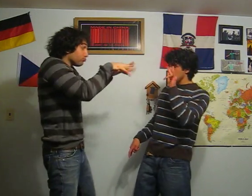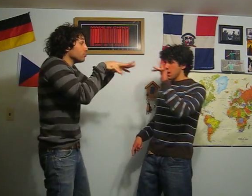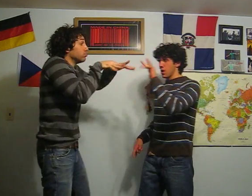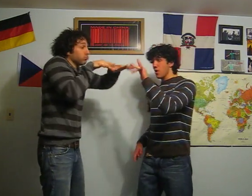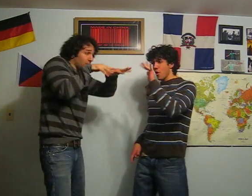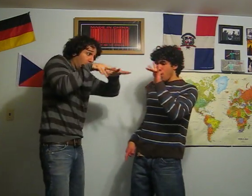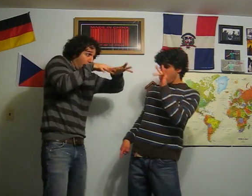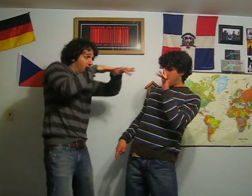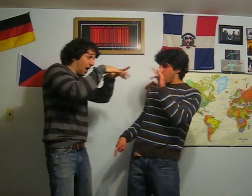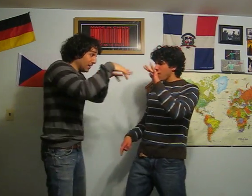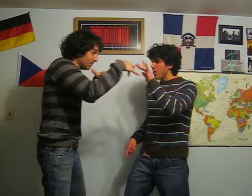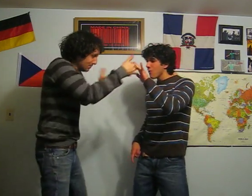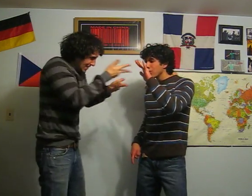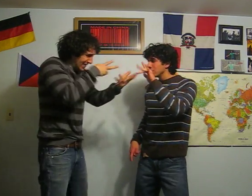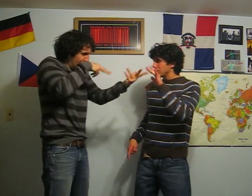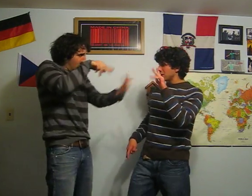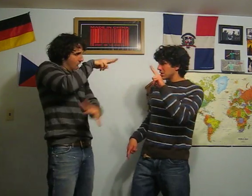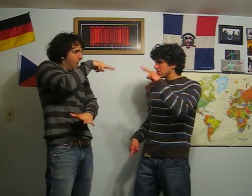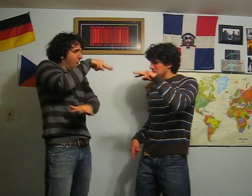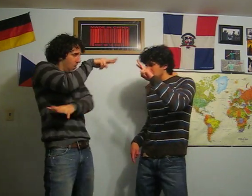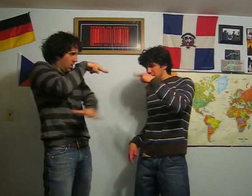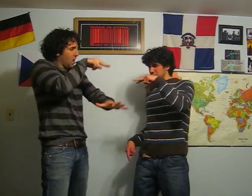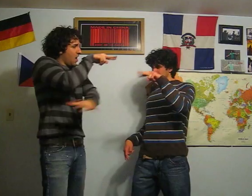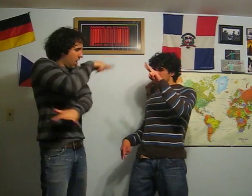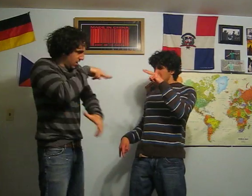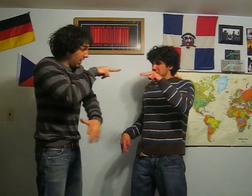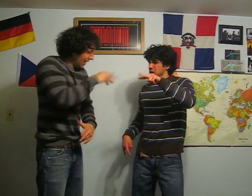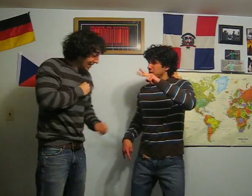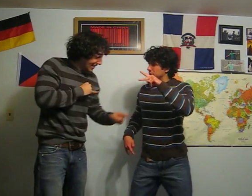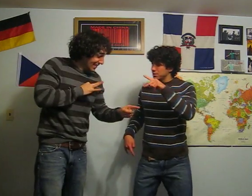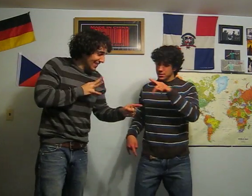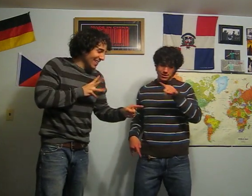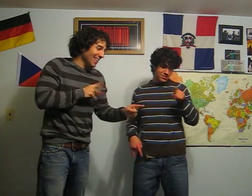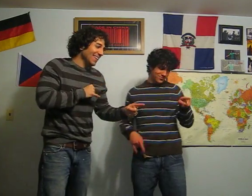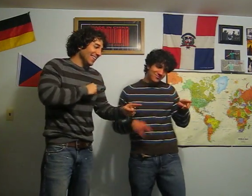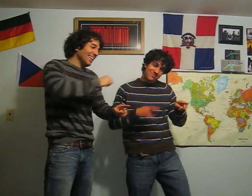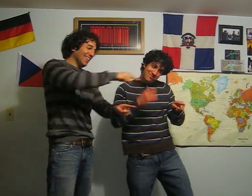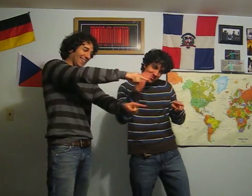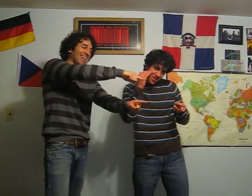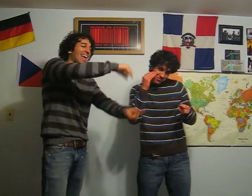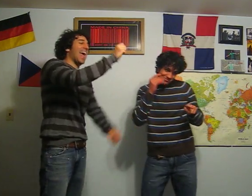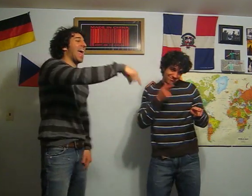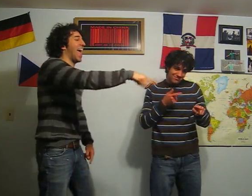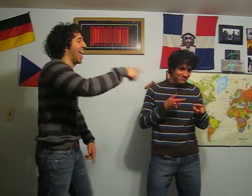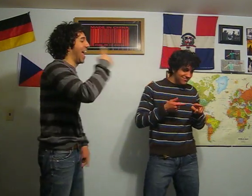Stepping me down I know you're feeling too